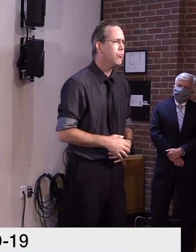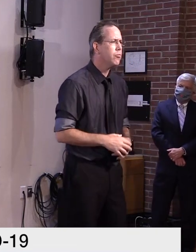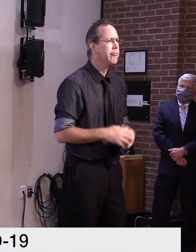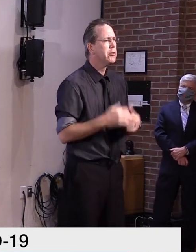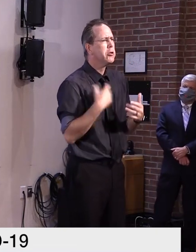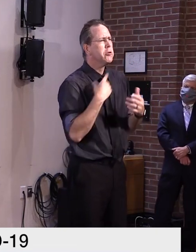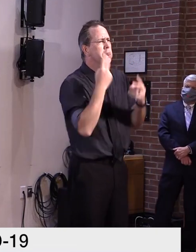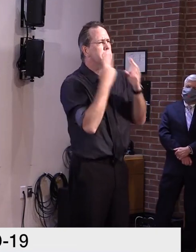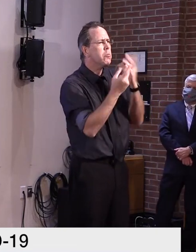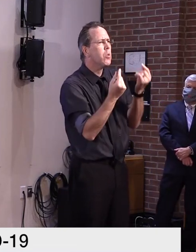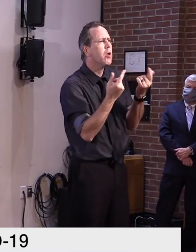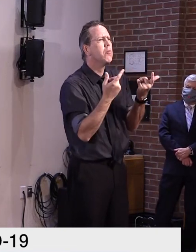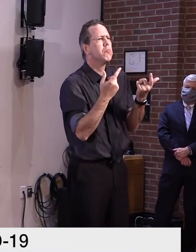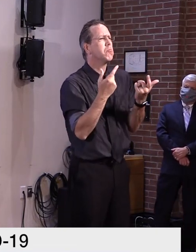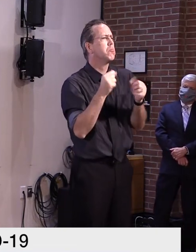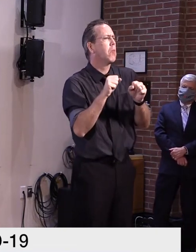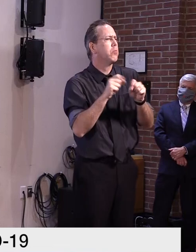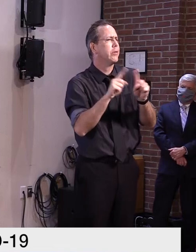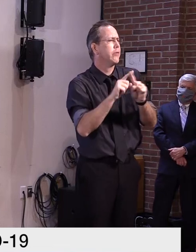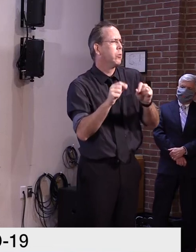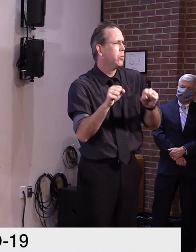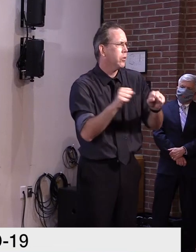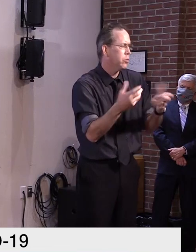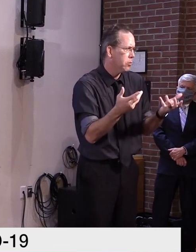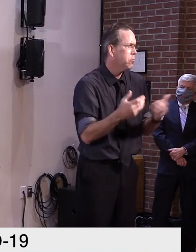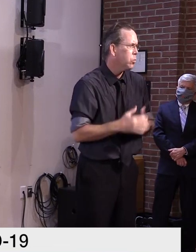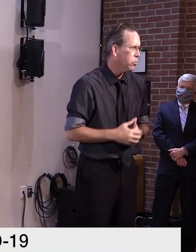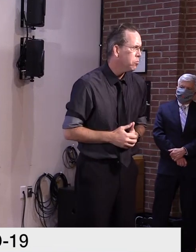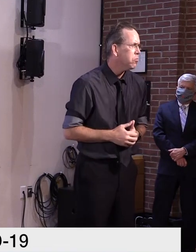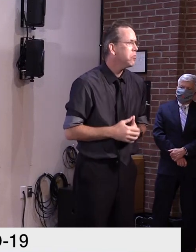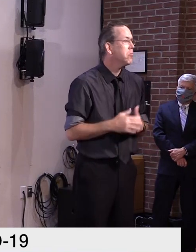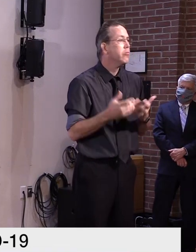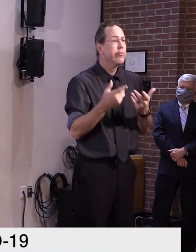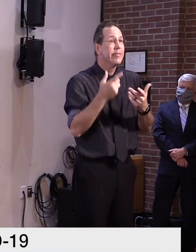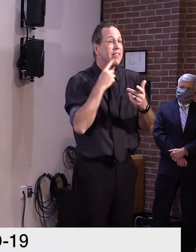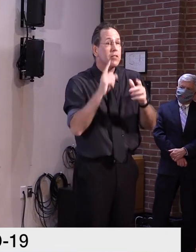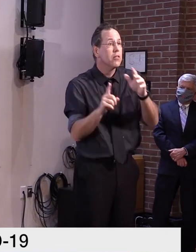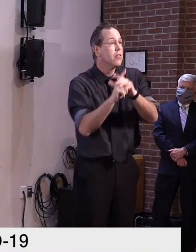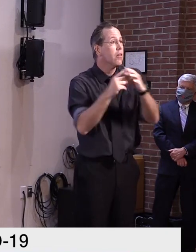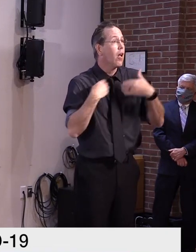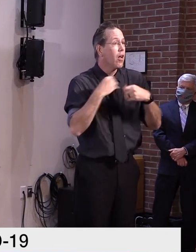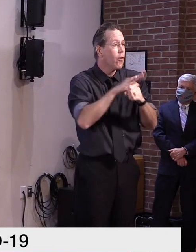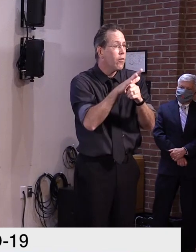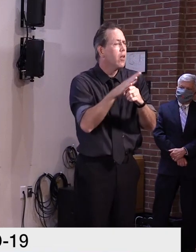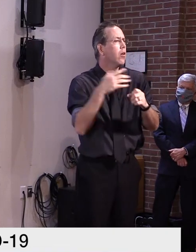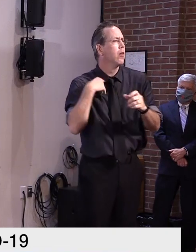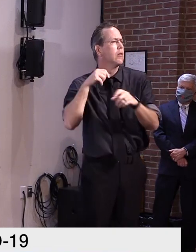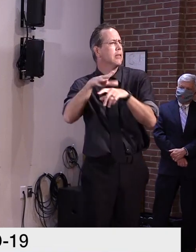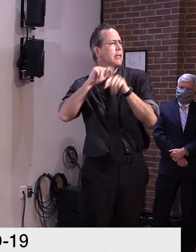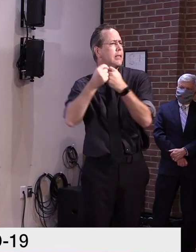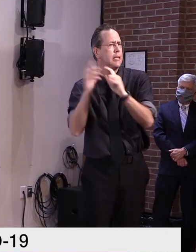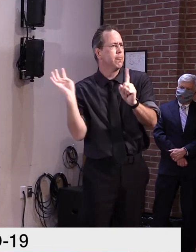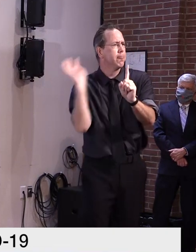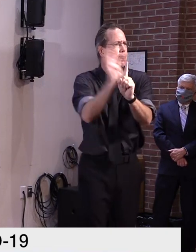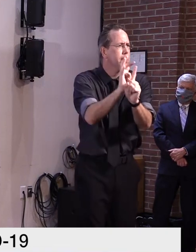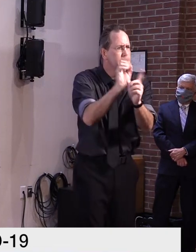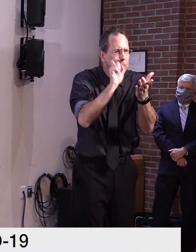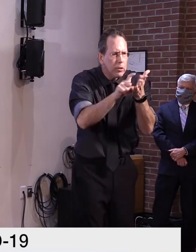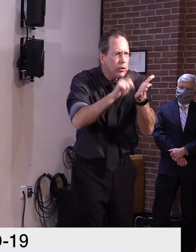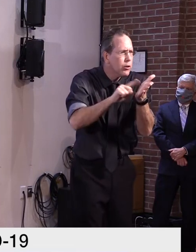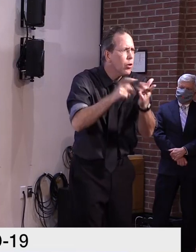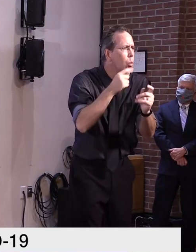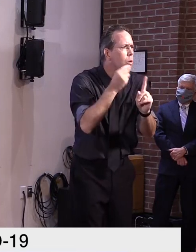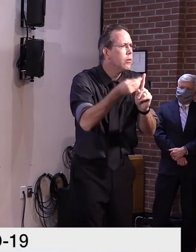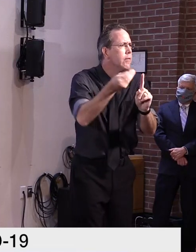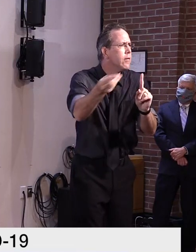cannot handle in terms of their contact tracing capacity and testing. So that gives us continued hope as we reopen K through